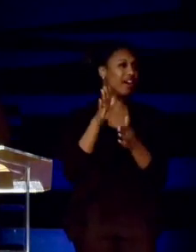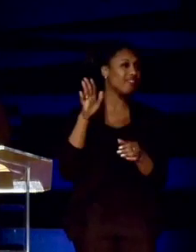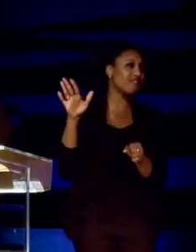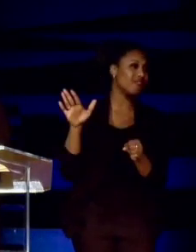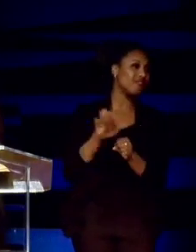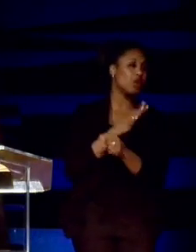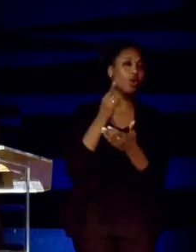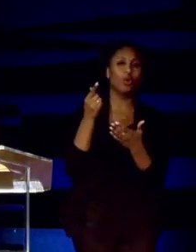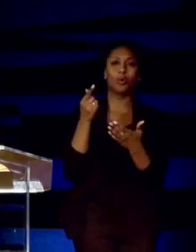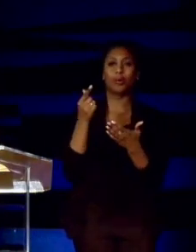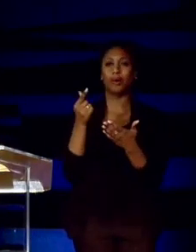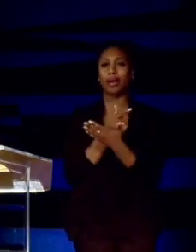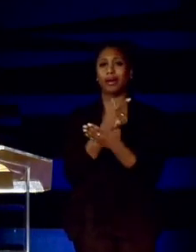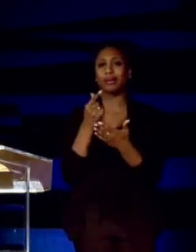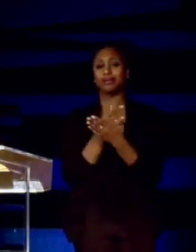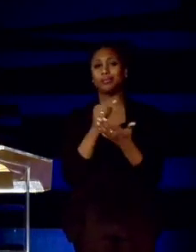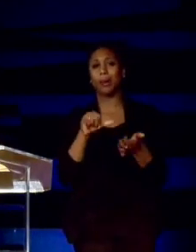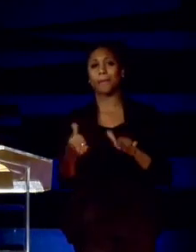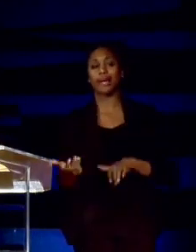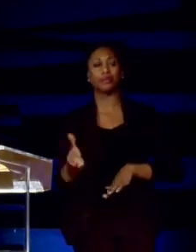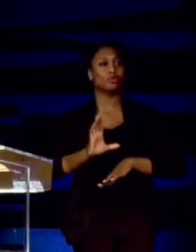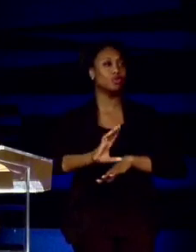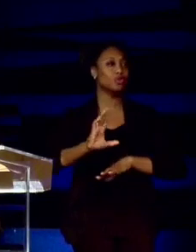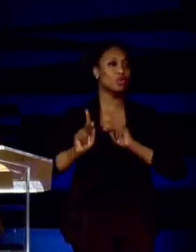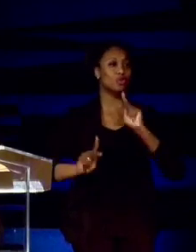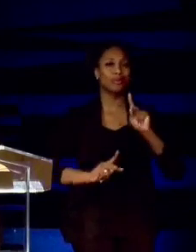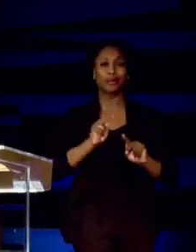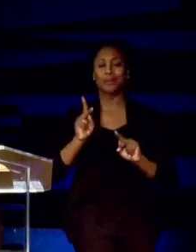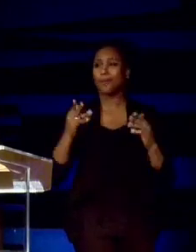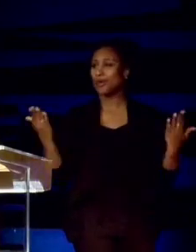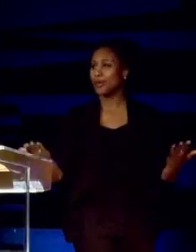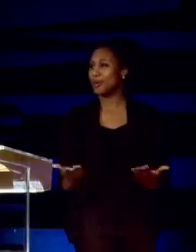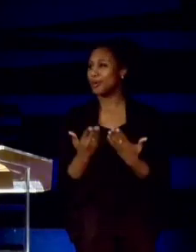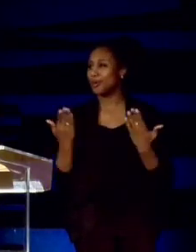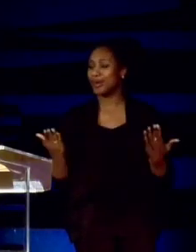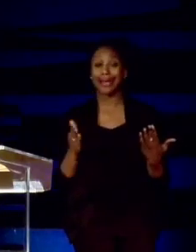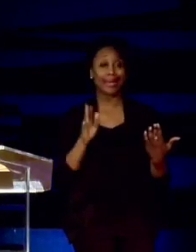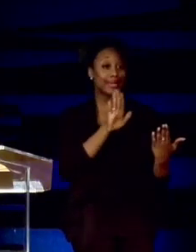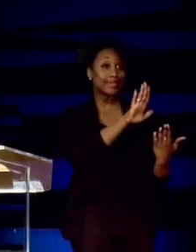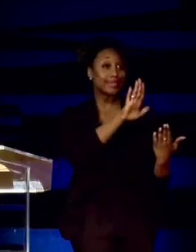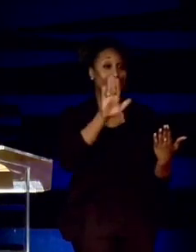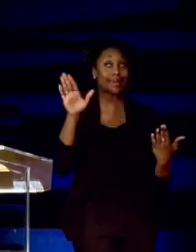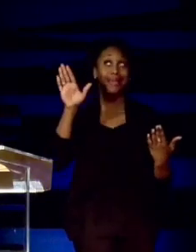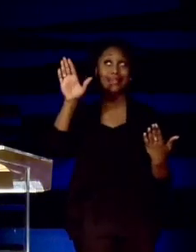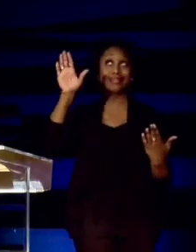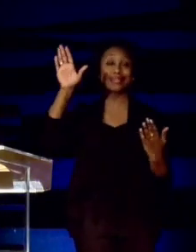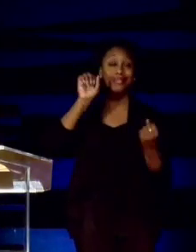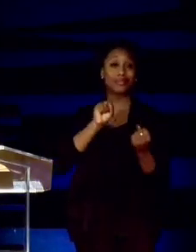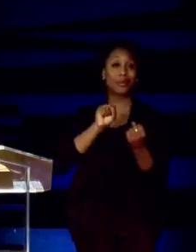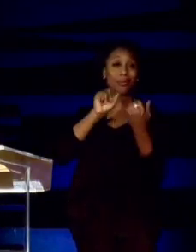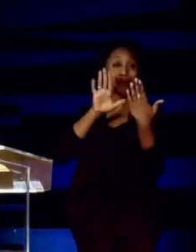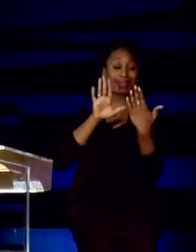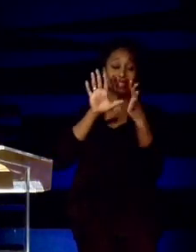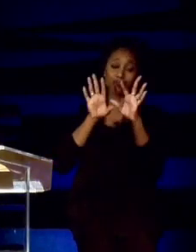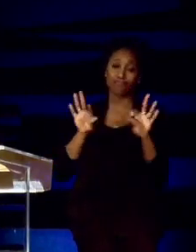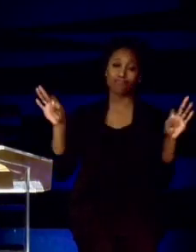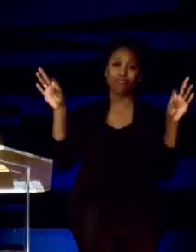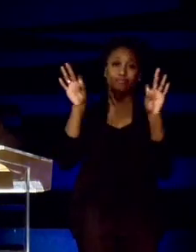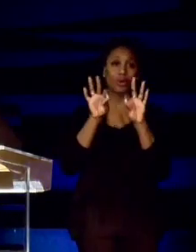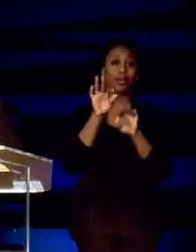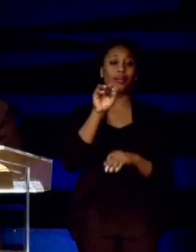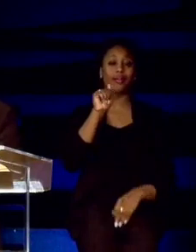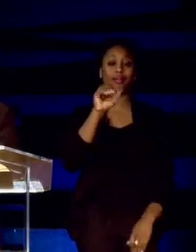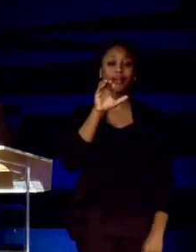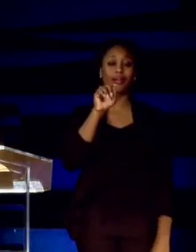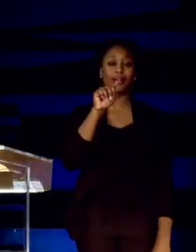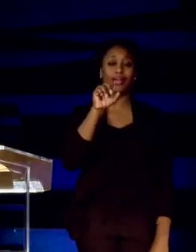Fellowship folk at? It's his presence that makes all of the difference. That's Acts chapter 1, verse